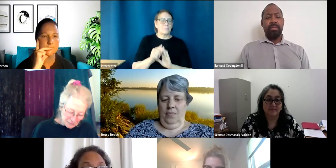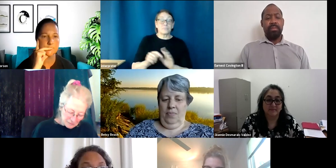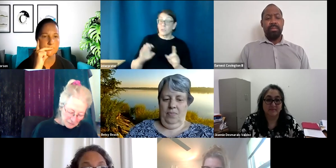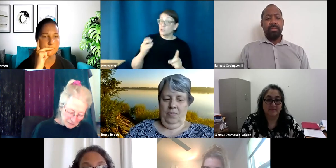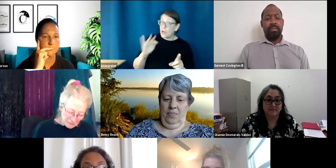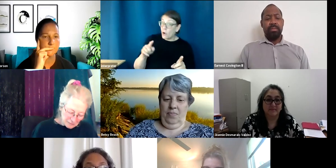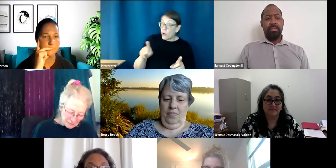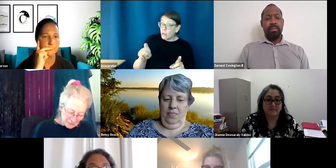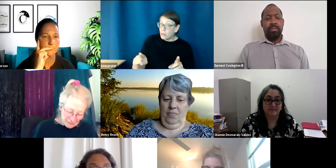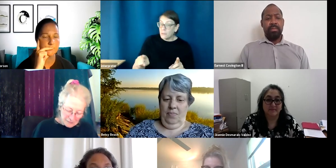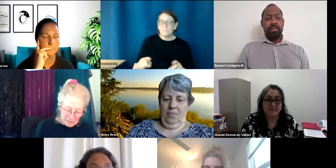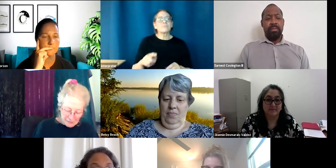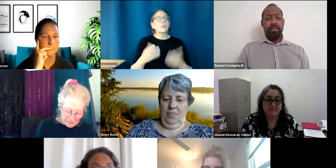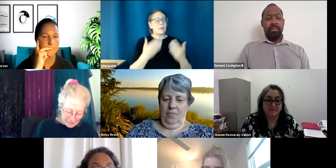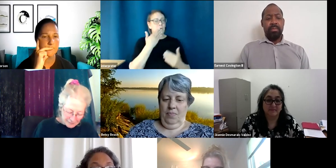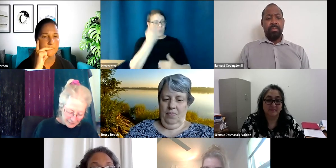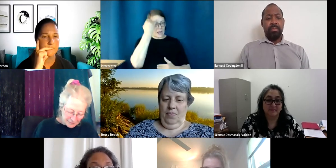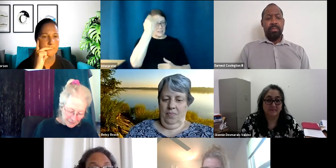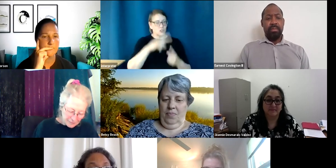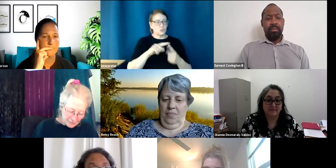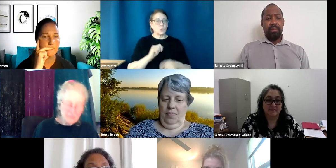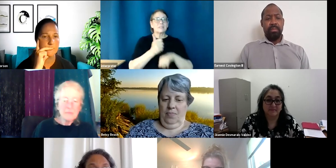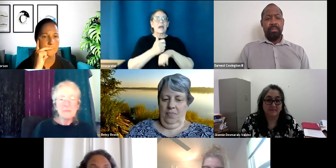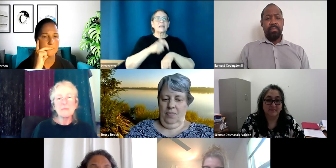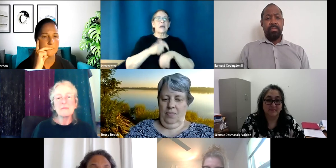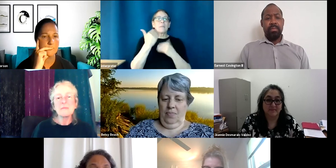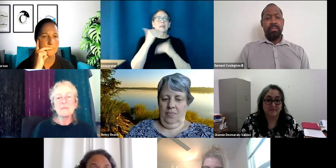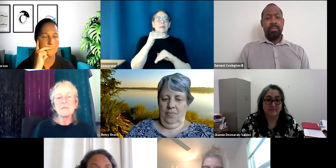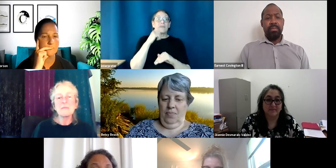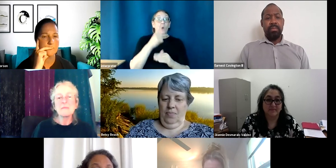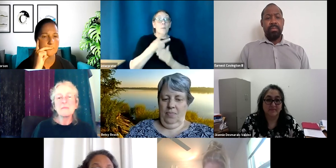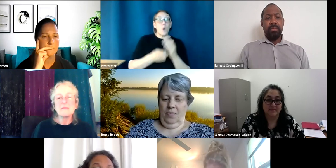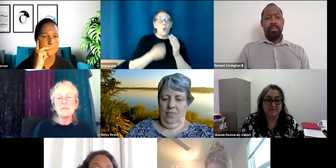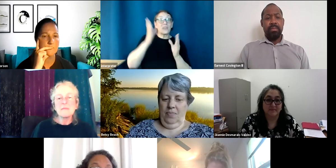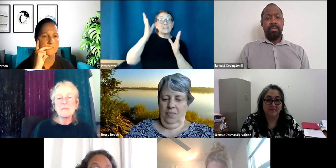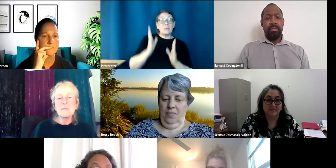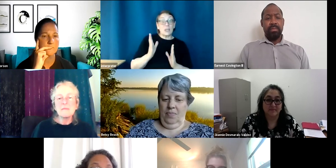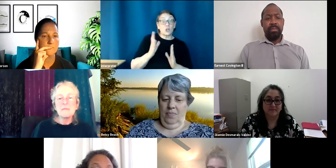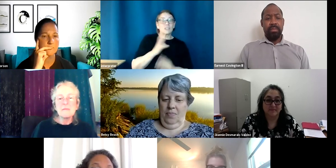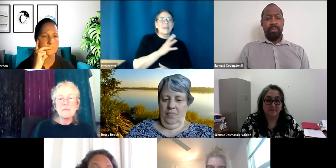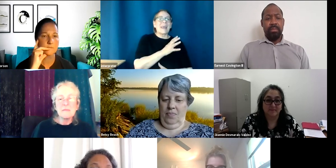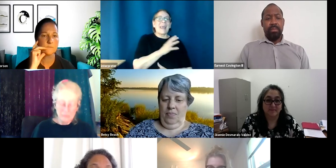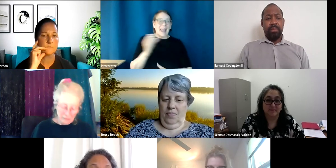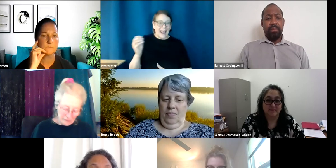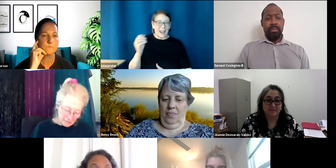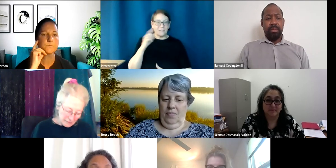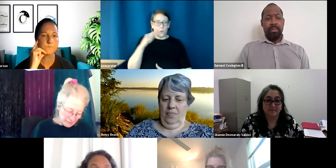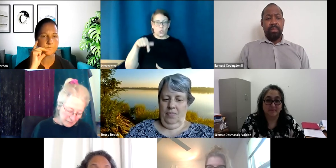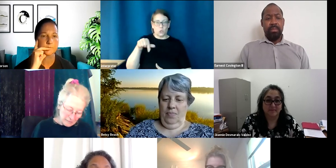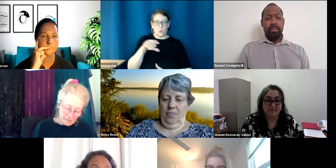It might be a good idea to set a time limit, both for the speakers, as well as for Q and A at the end of